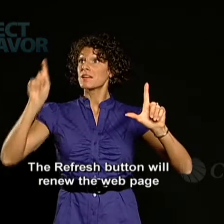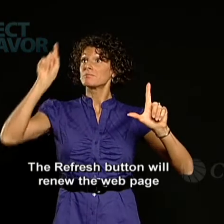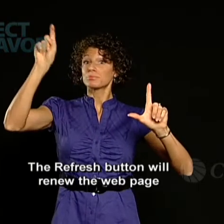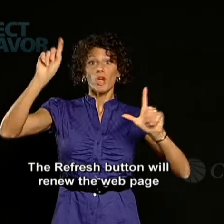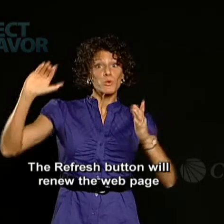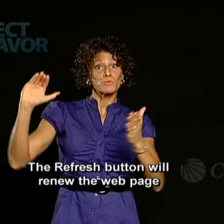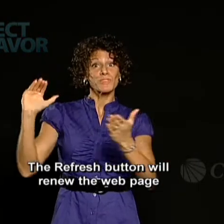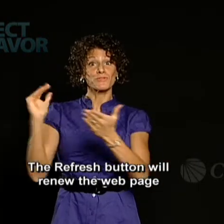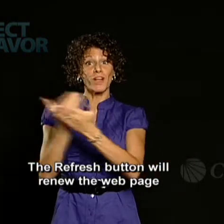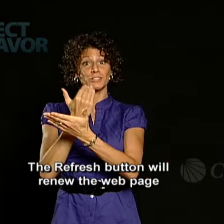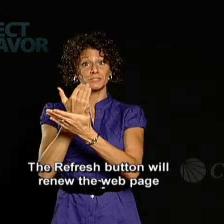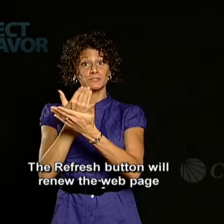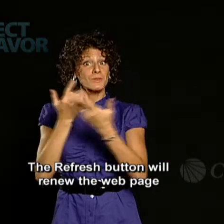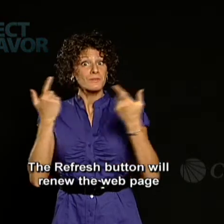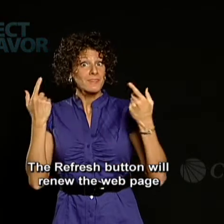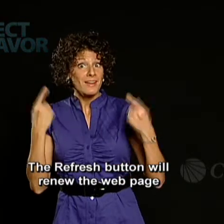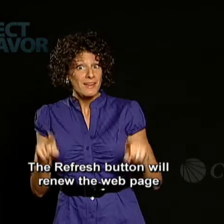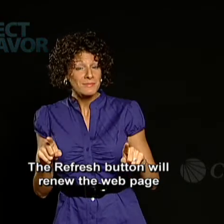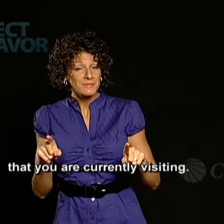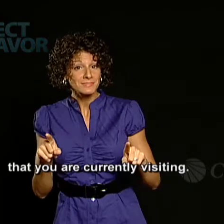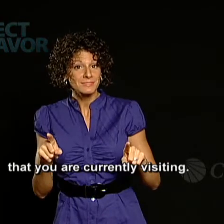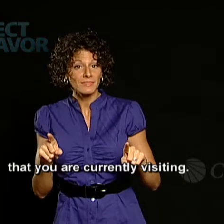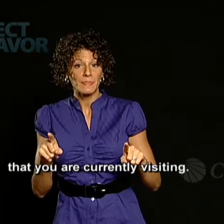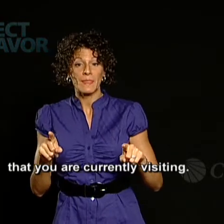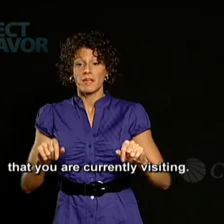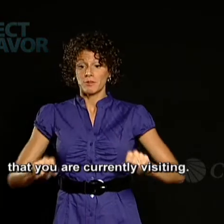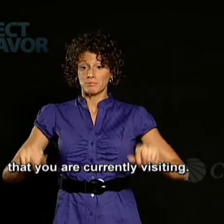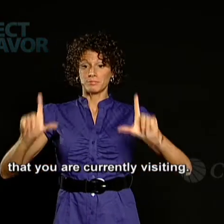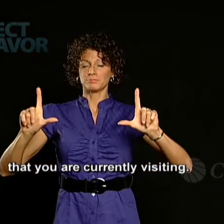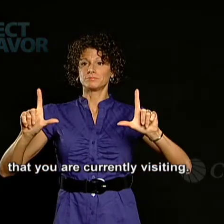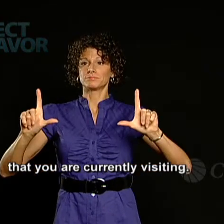The Refresh button will renew the webpage that you are currently visiting.